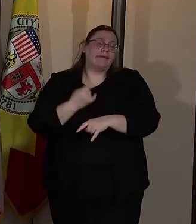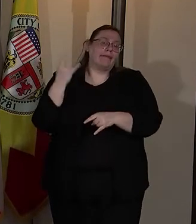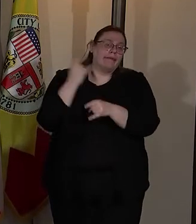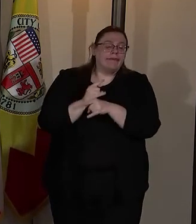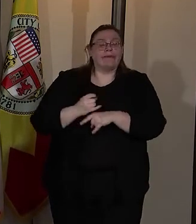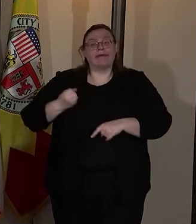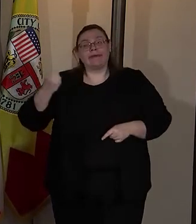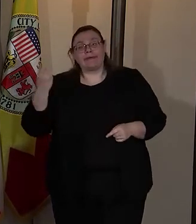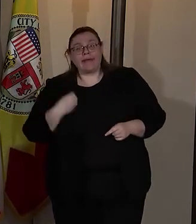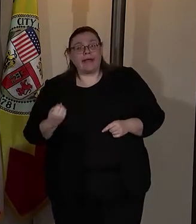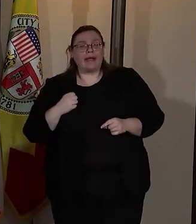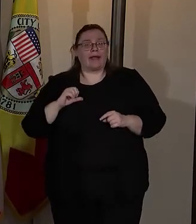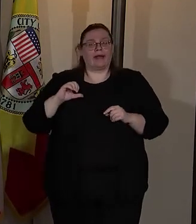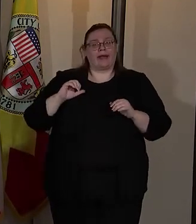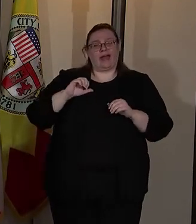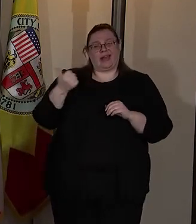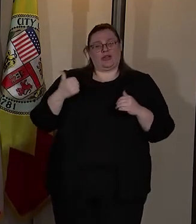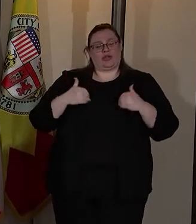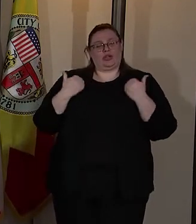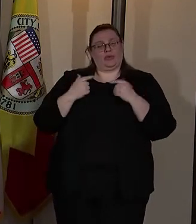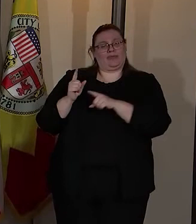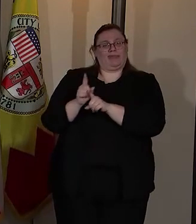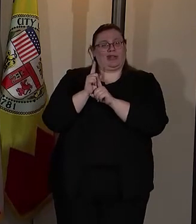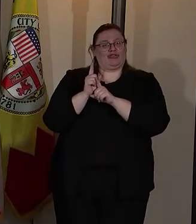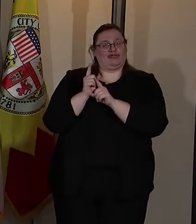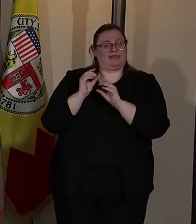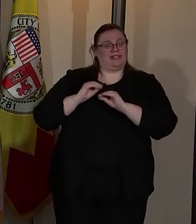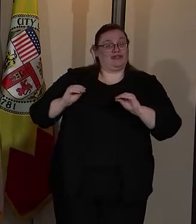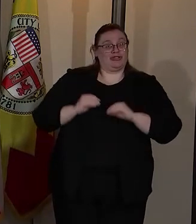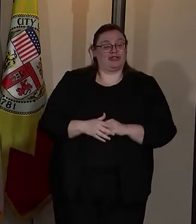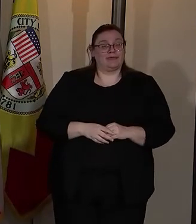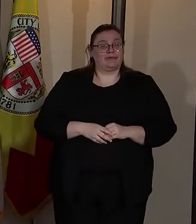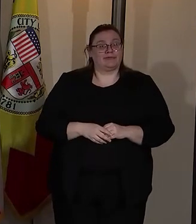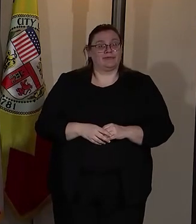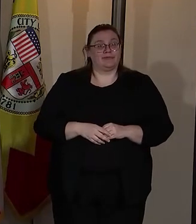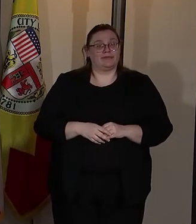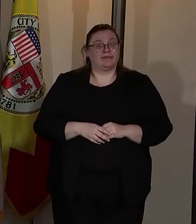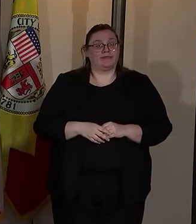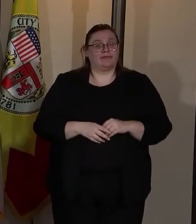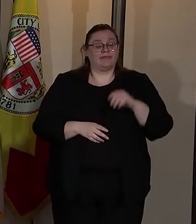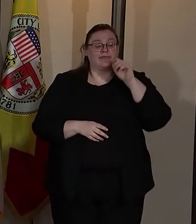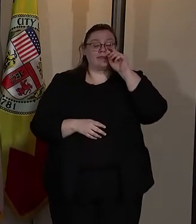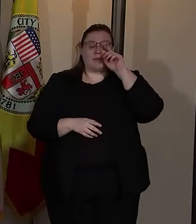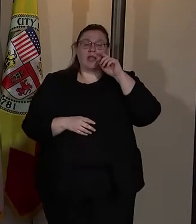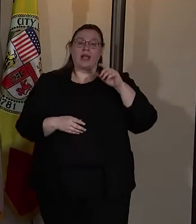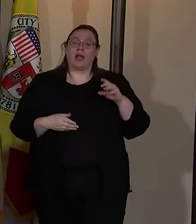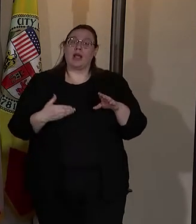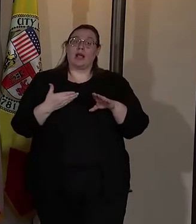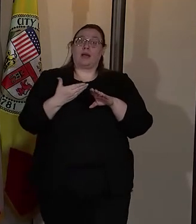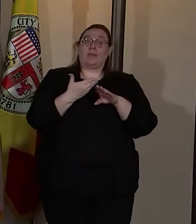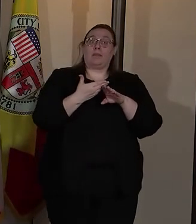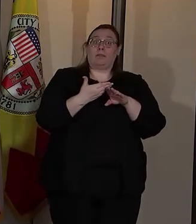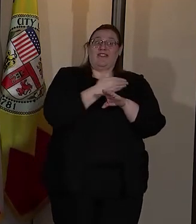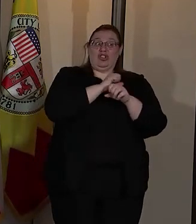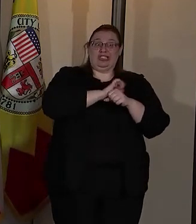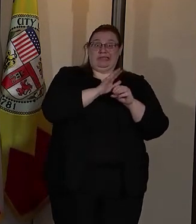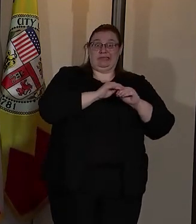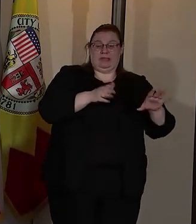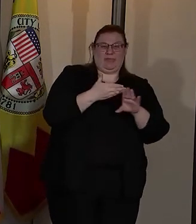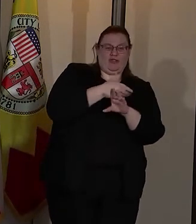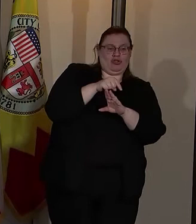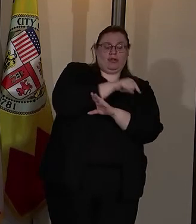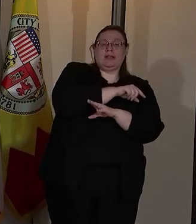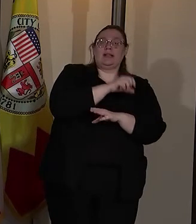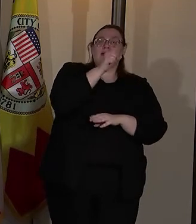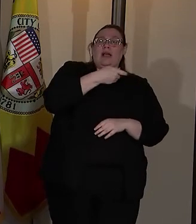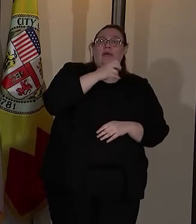youth mentorship instruction. Just prior to the coronavirus outbreak, South Park